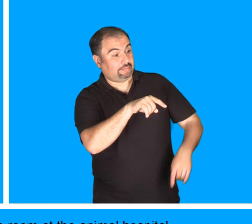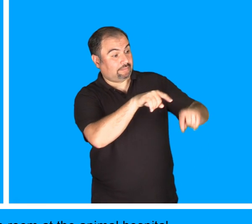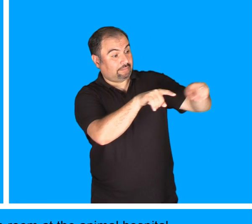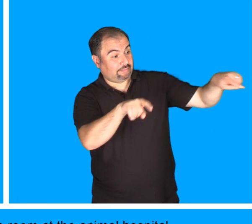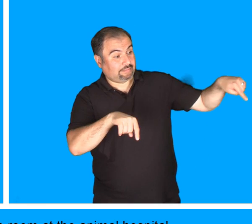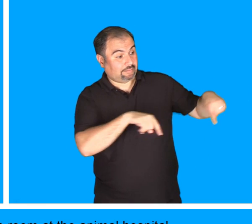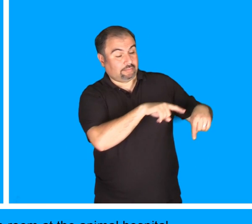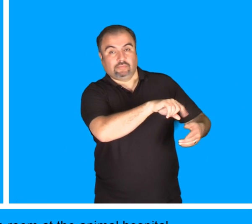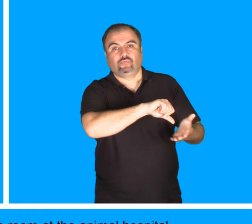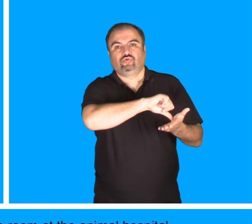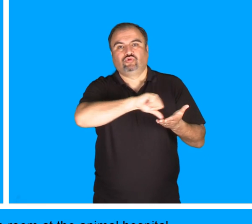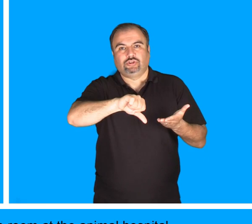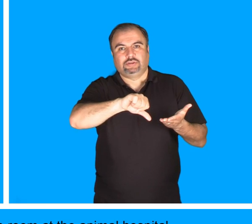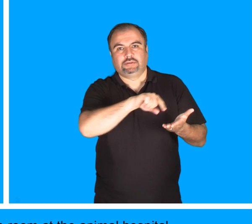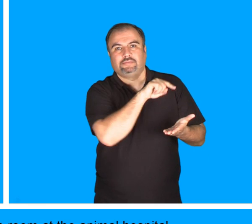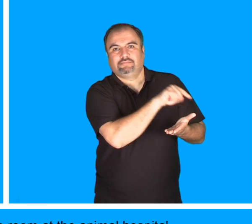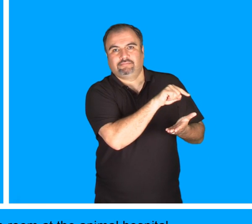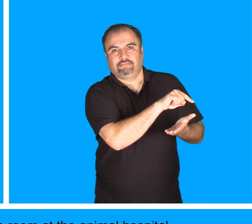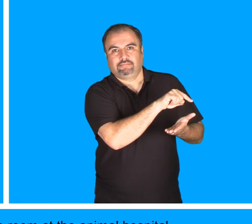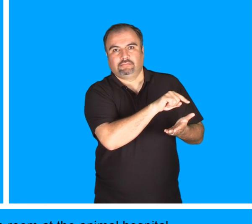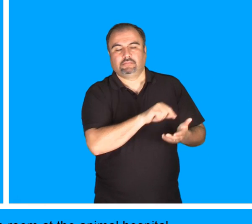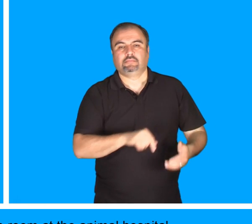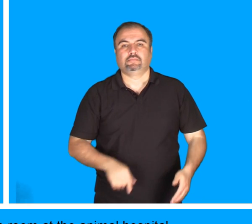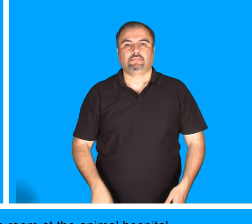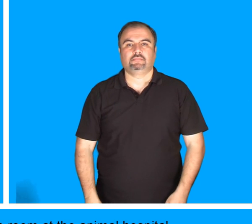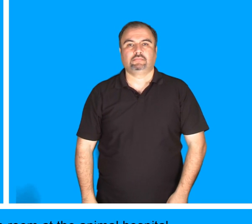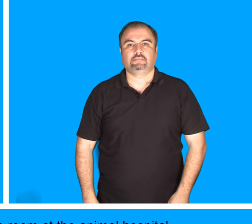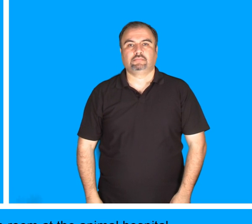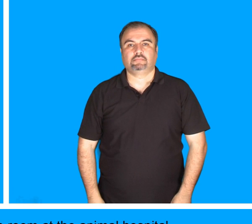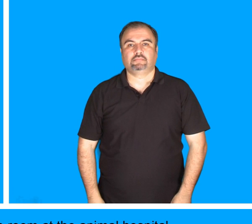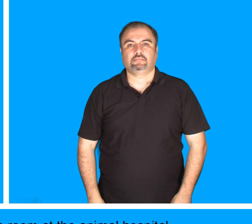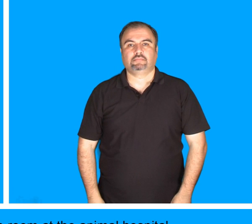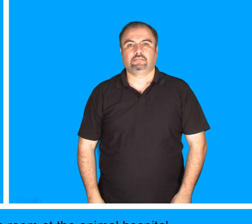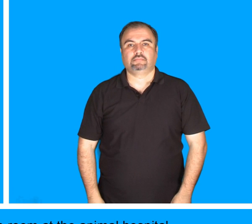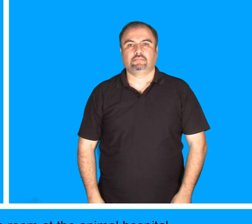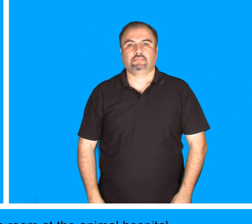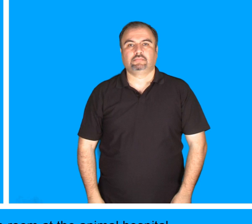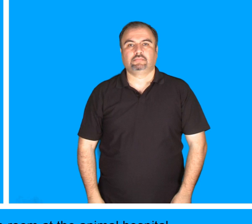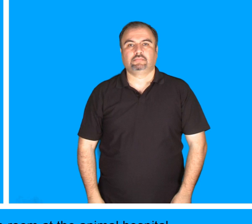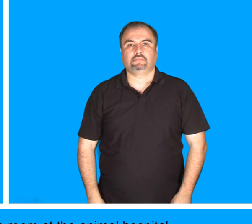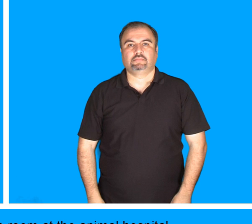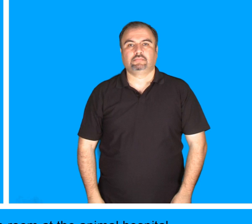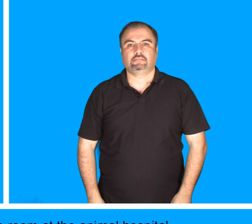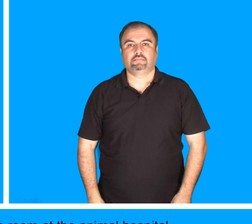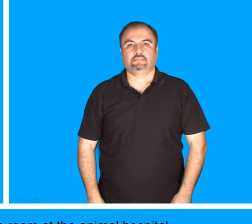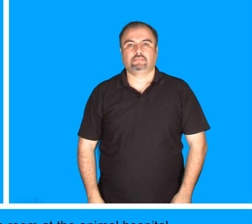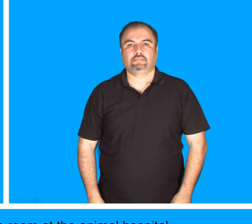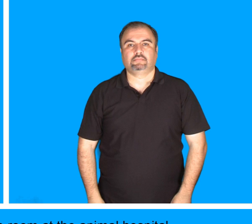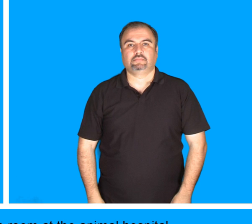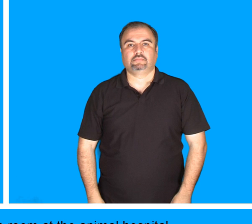This is the surgery. It is the room at the Animal Hospital for animal surgery, also called operations.